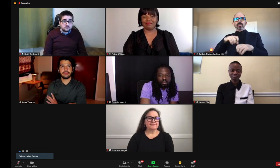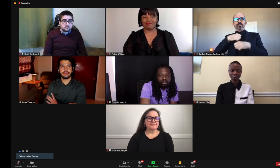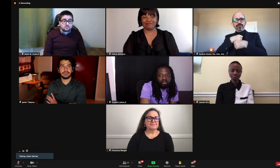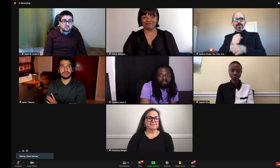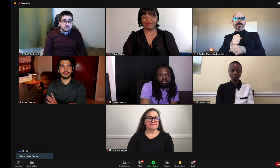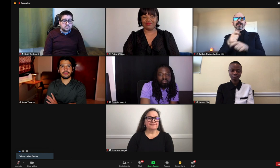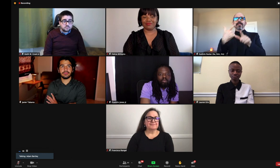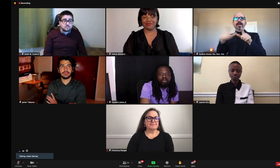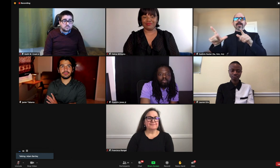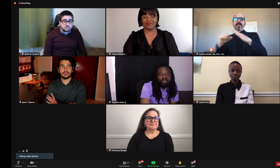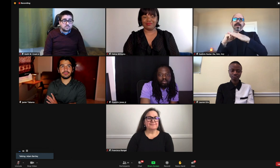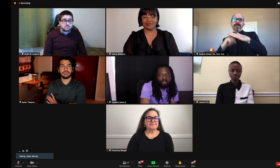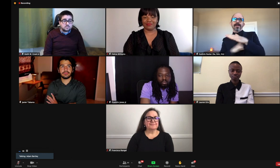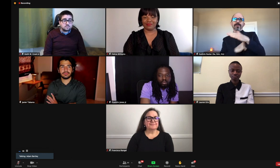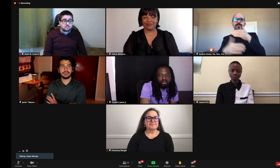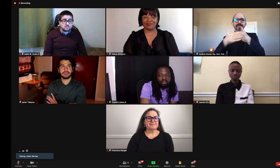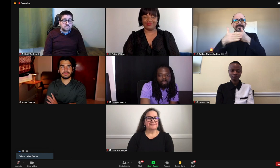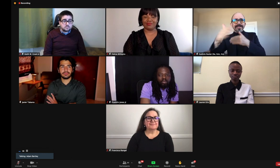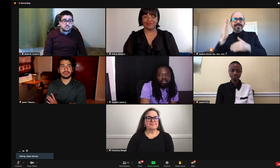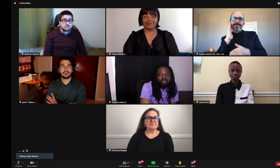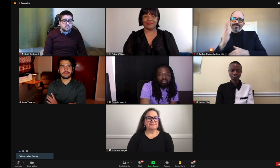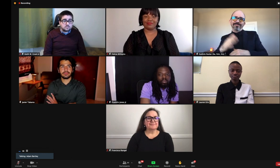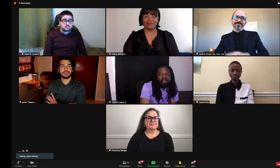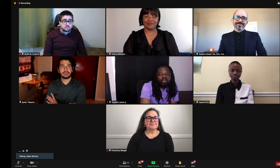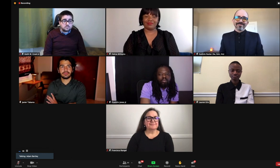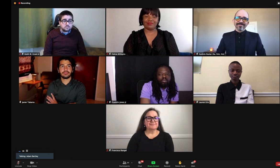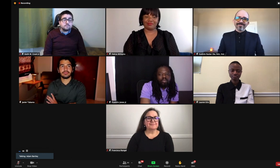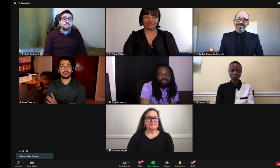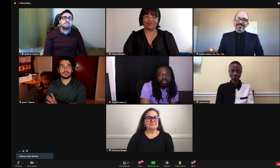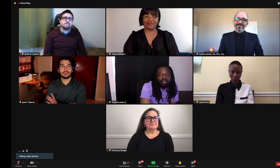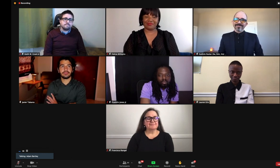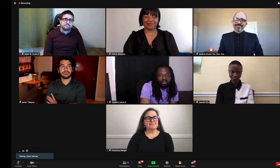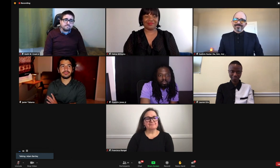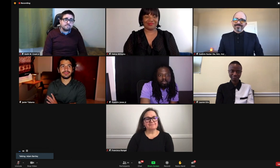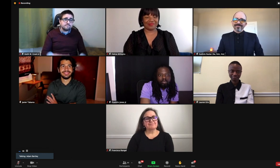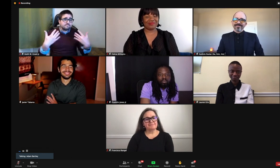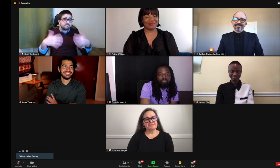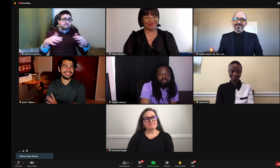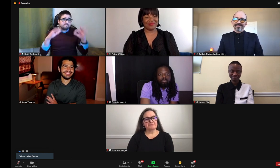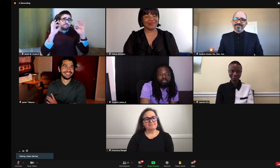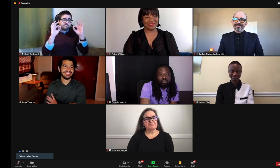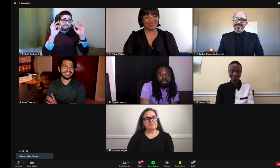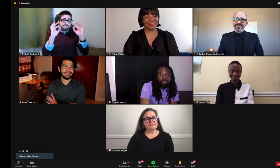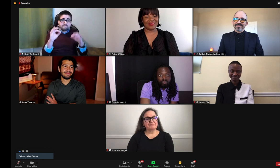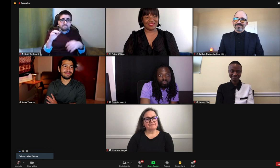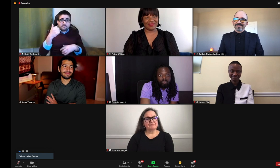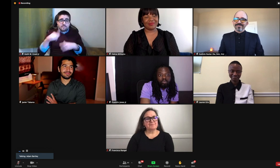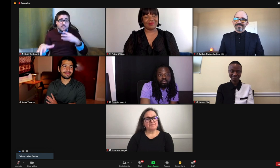it's incumbent upon all of us to make sure that those language foundations are in place for future generations.